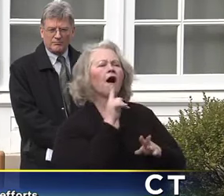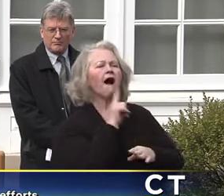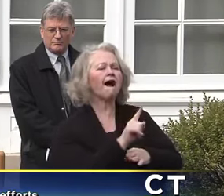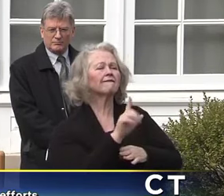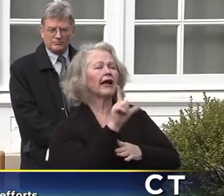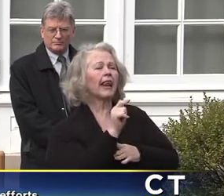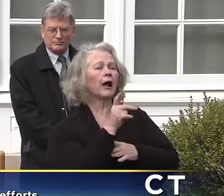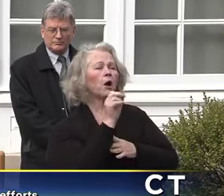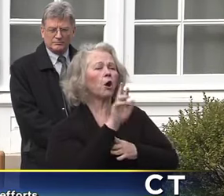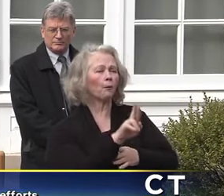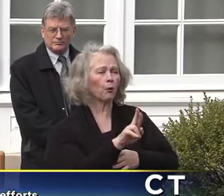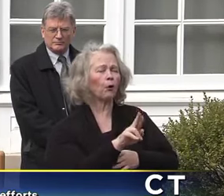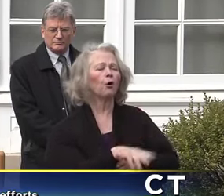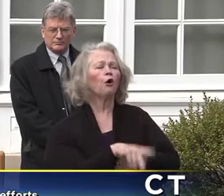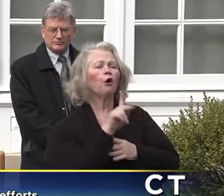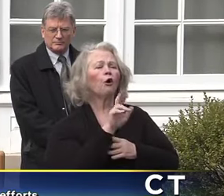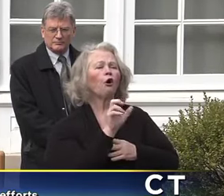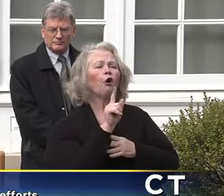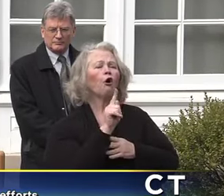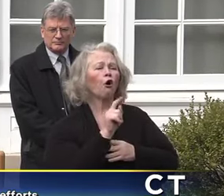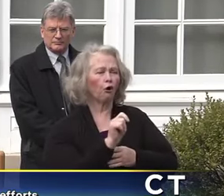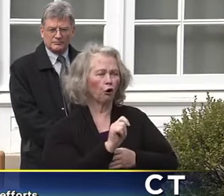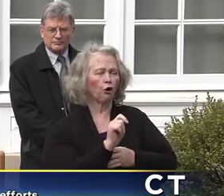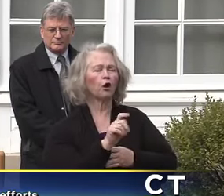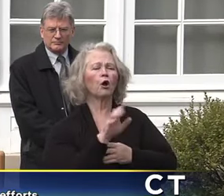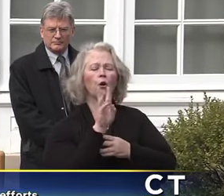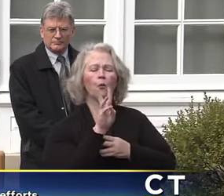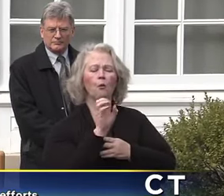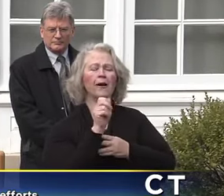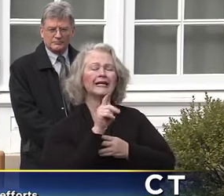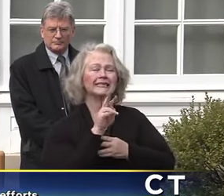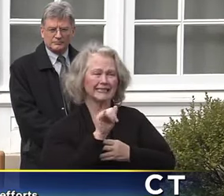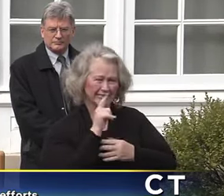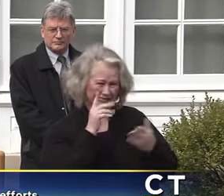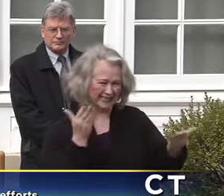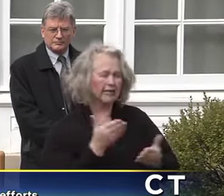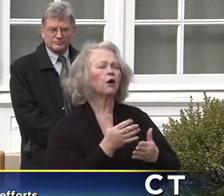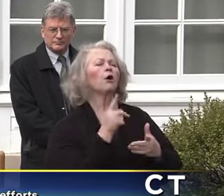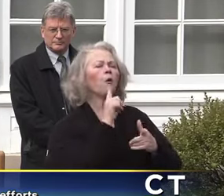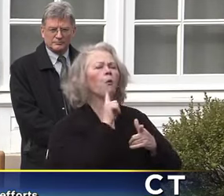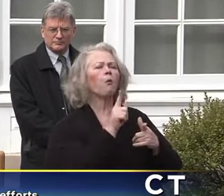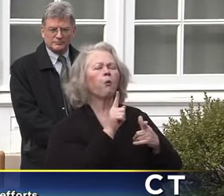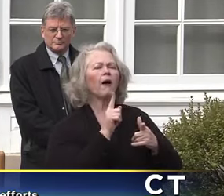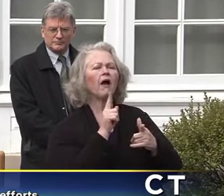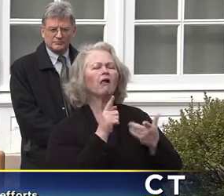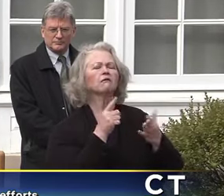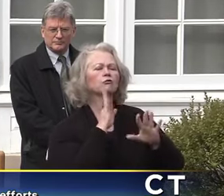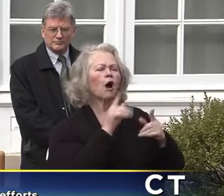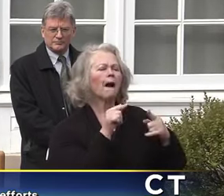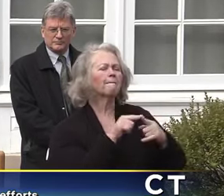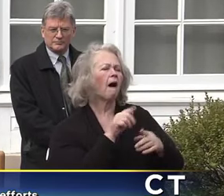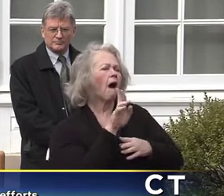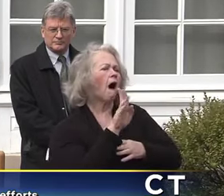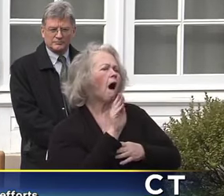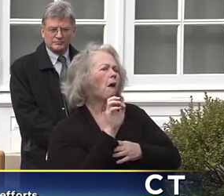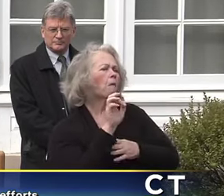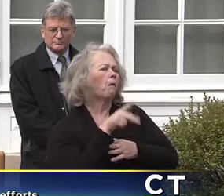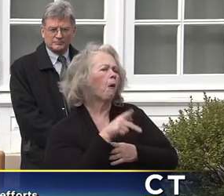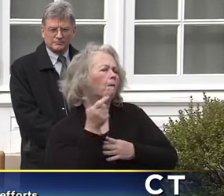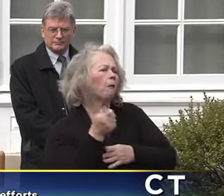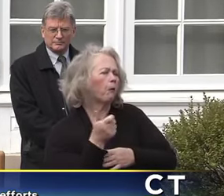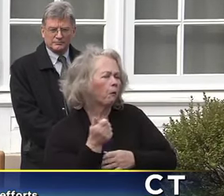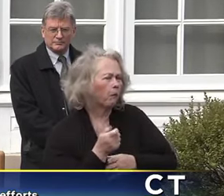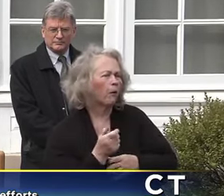doing in terms of expanding unemployment compensation. So it's not just employees, but also those hourly workers and independent